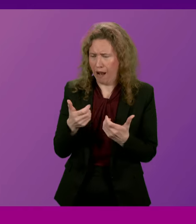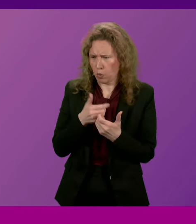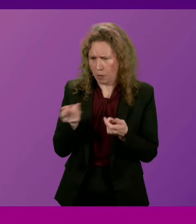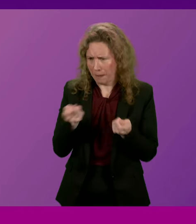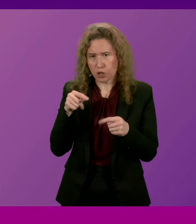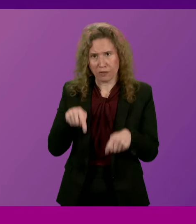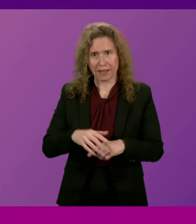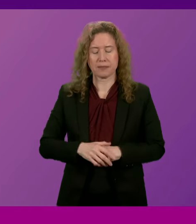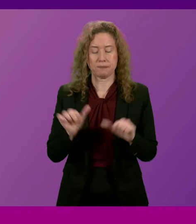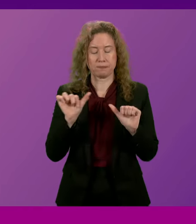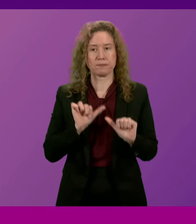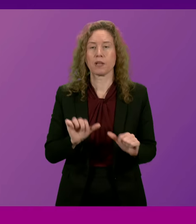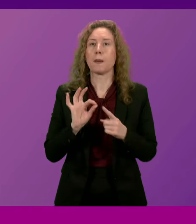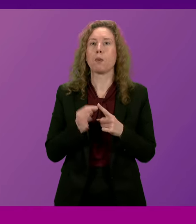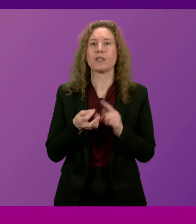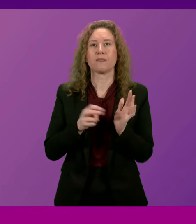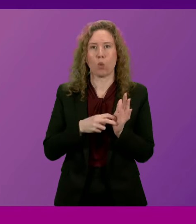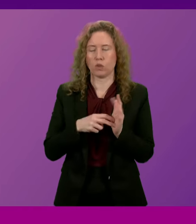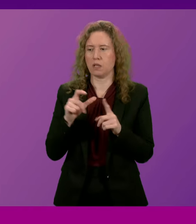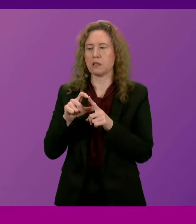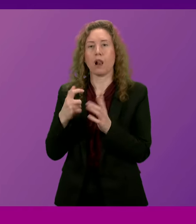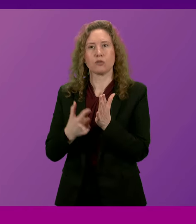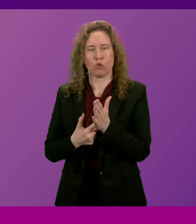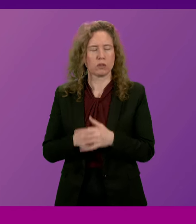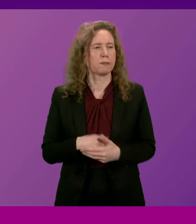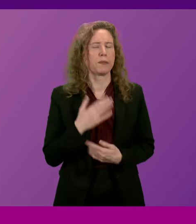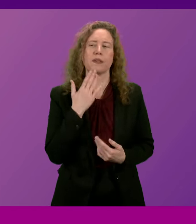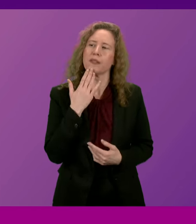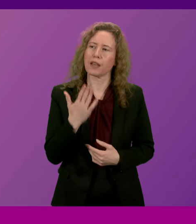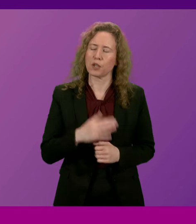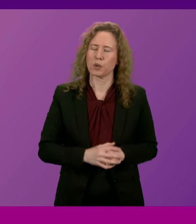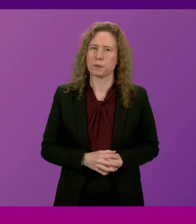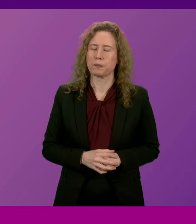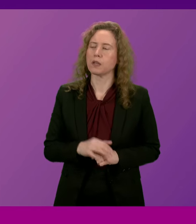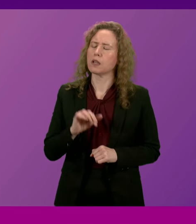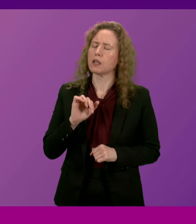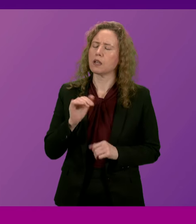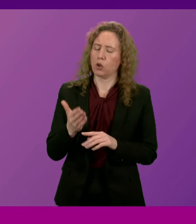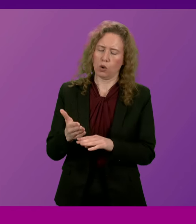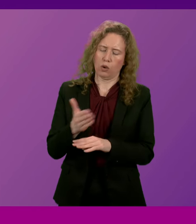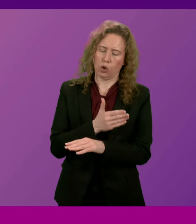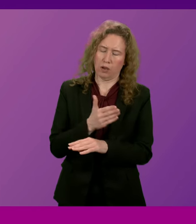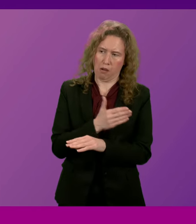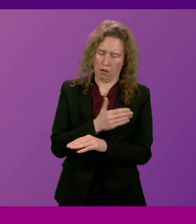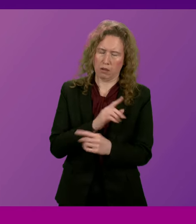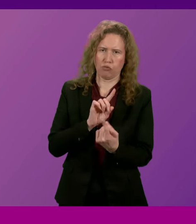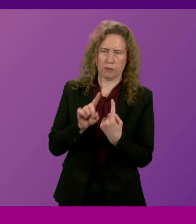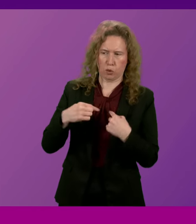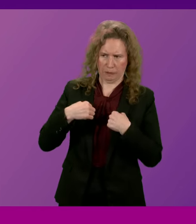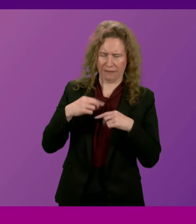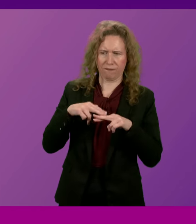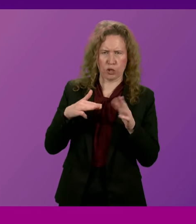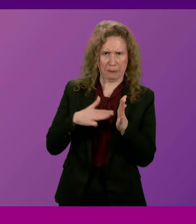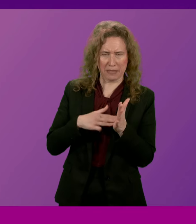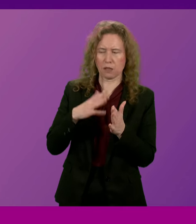Thank you. Point of order, Douglas Ross. I'm grateful, Presiding Officer. In his response to me, the First Minister wanted